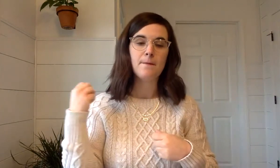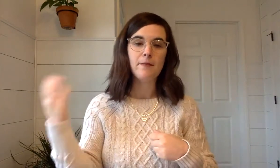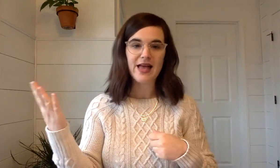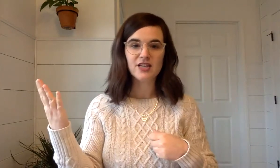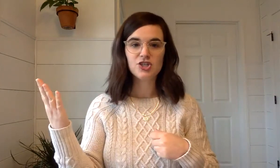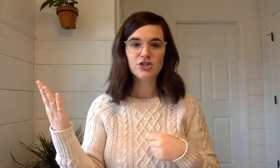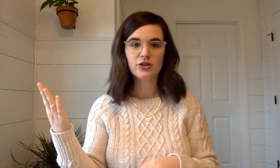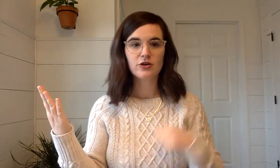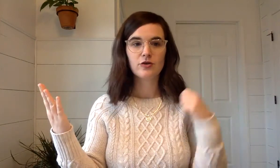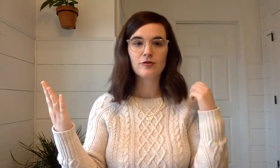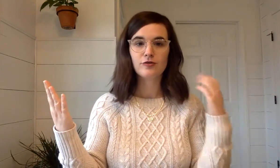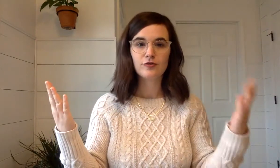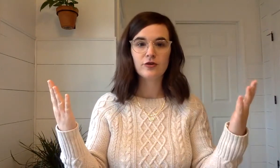Mesh. Free.